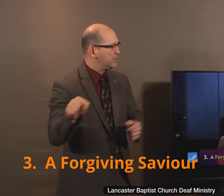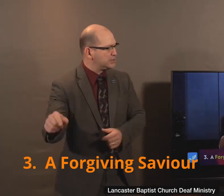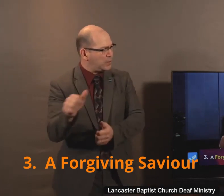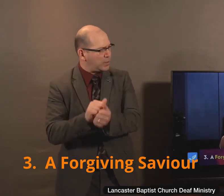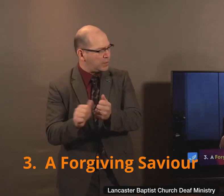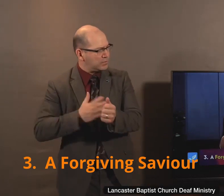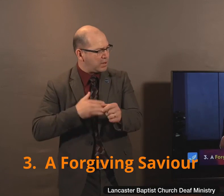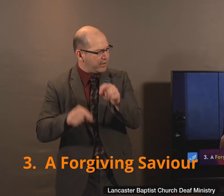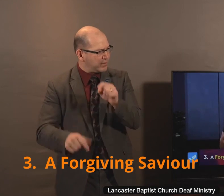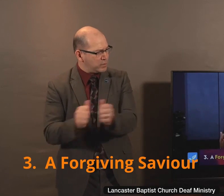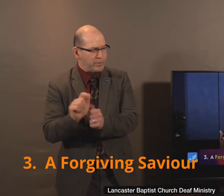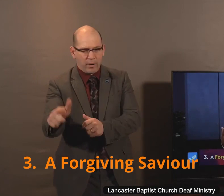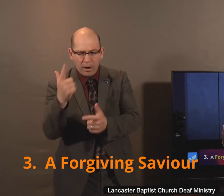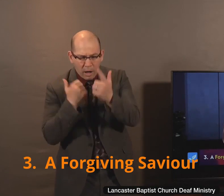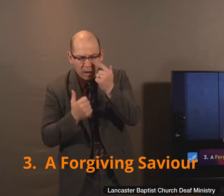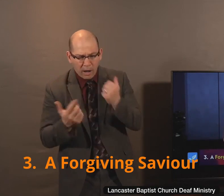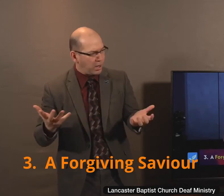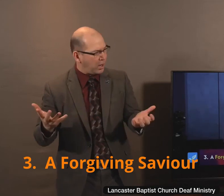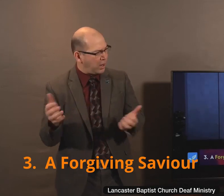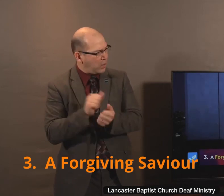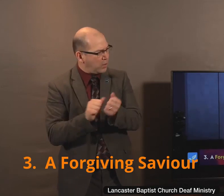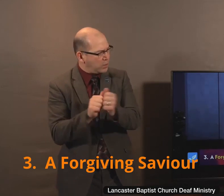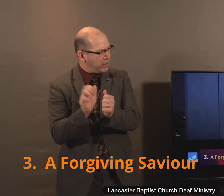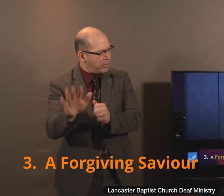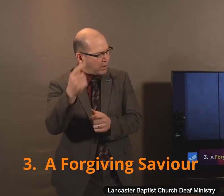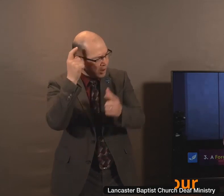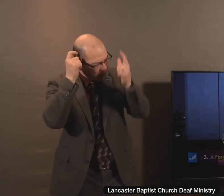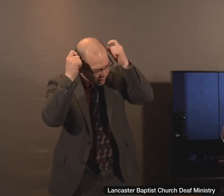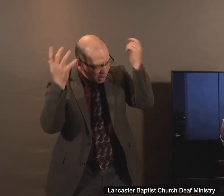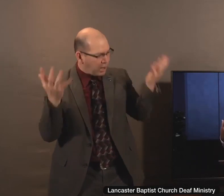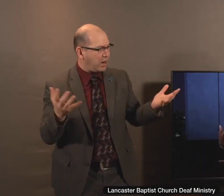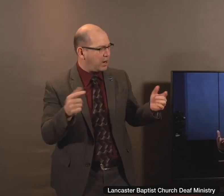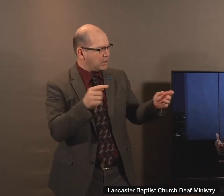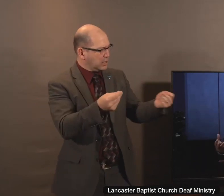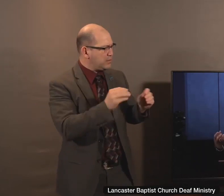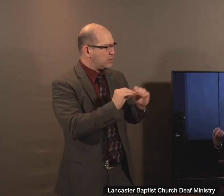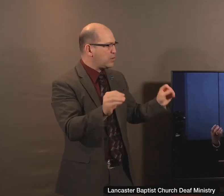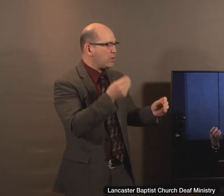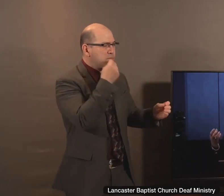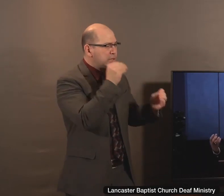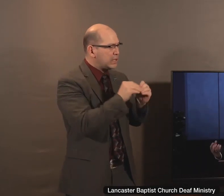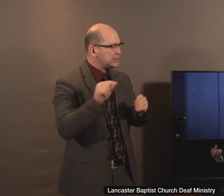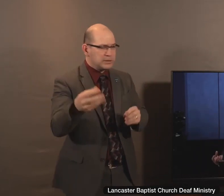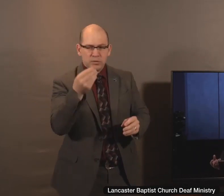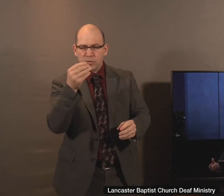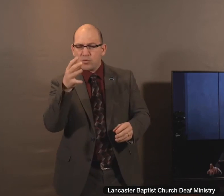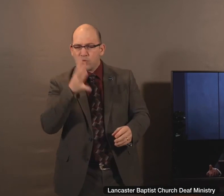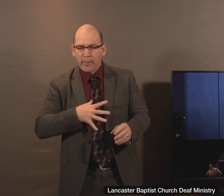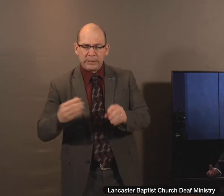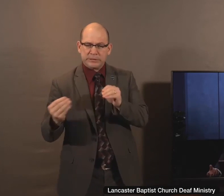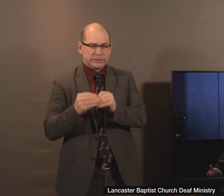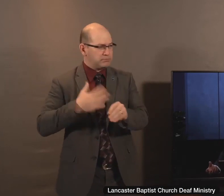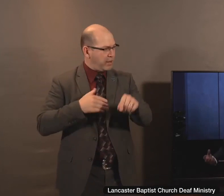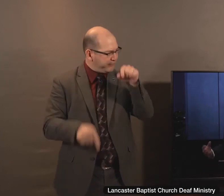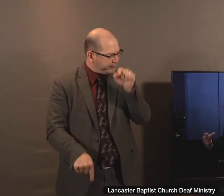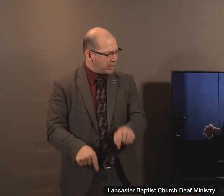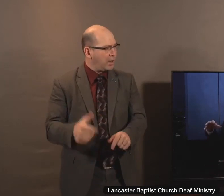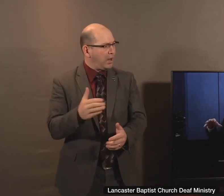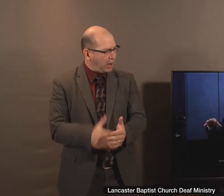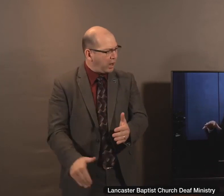my feet with tears and wiped them with the hairs of her head. Thou gavest me no kiss, but this woman, since the time I came, has not ceased